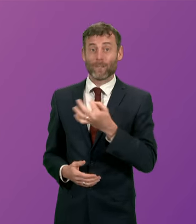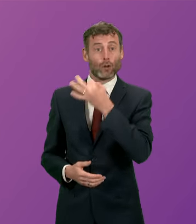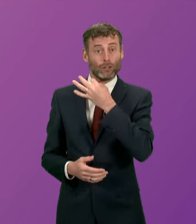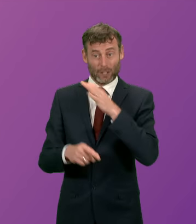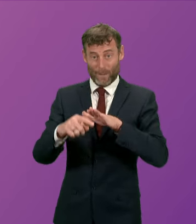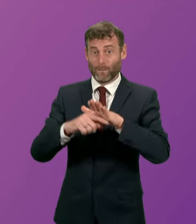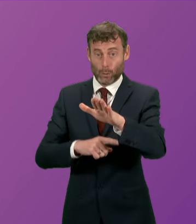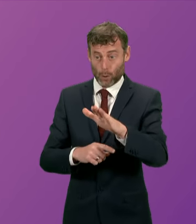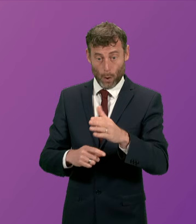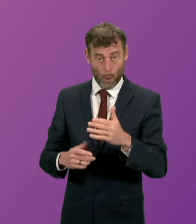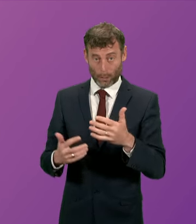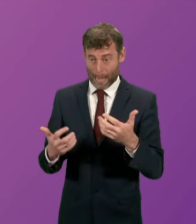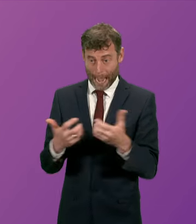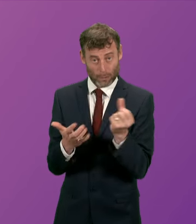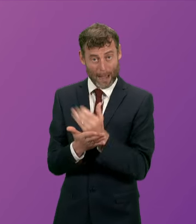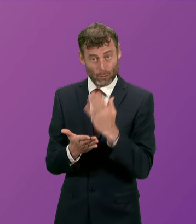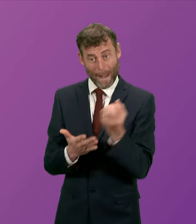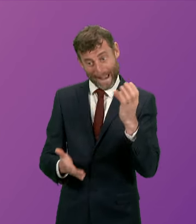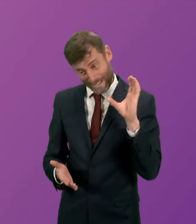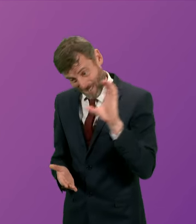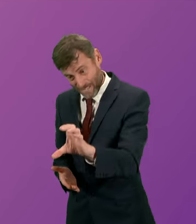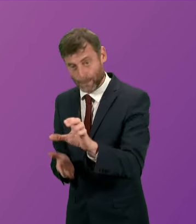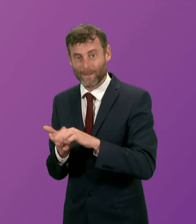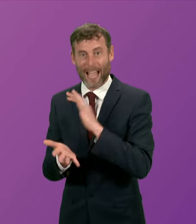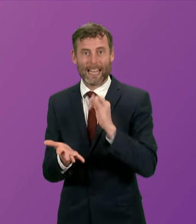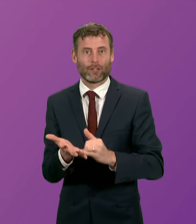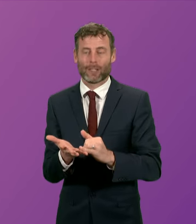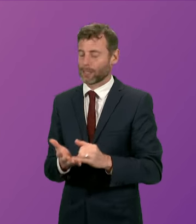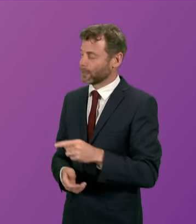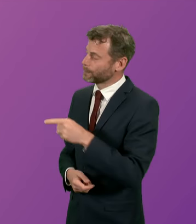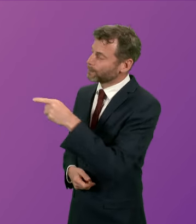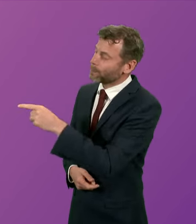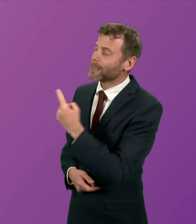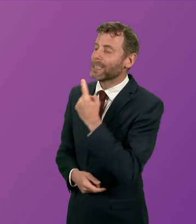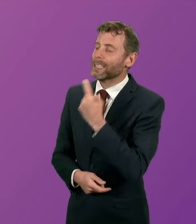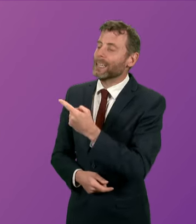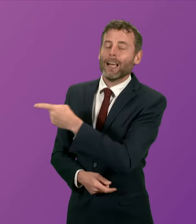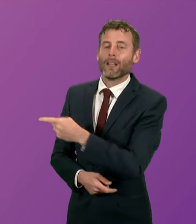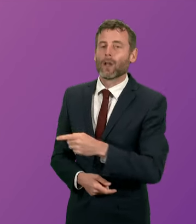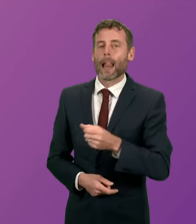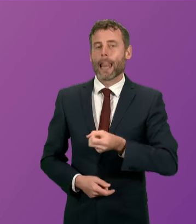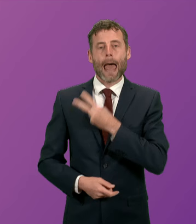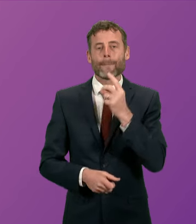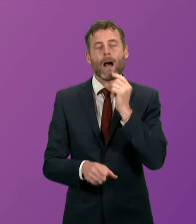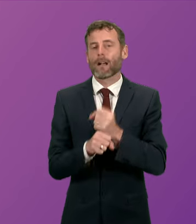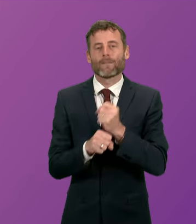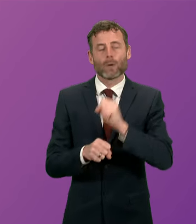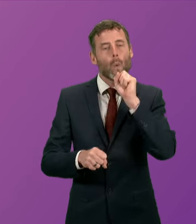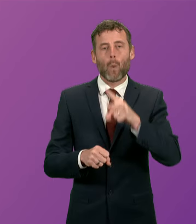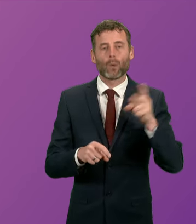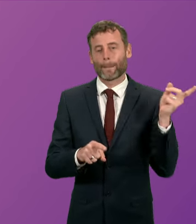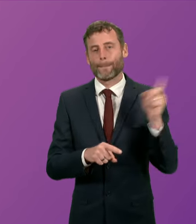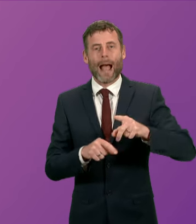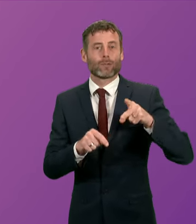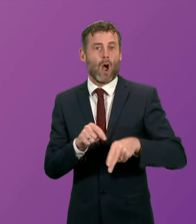a scrap of credibility to tell me that there will be no return to austerity under a Labour government. A Labour government